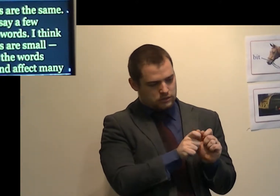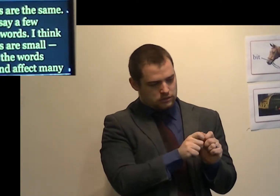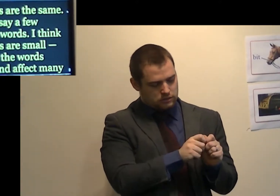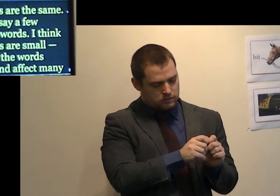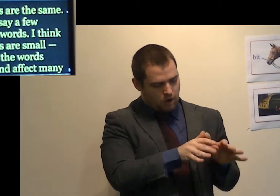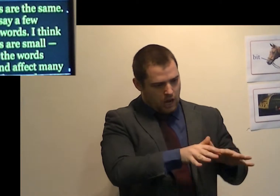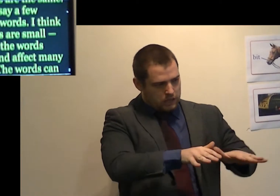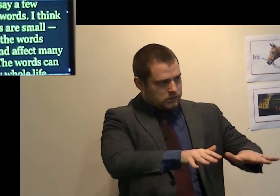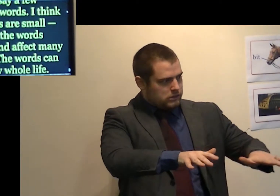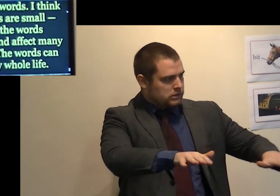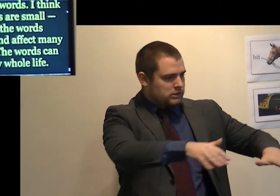affect many people.